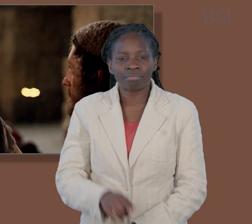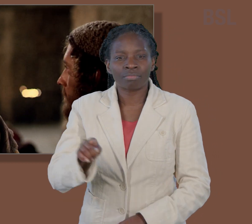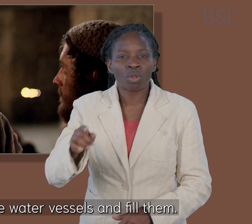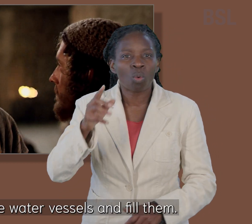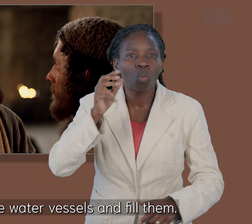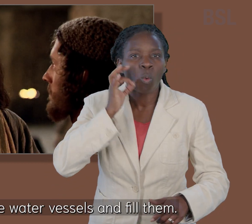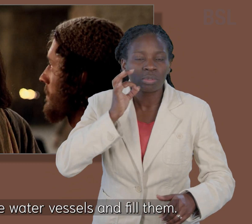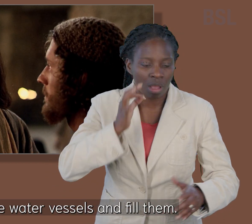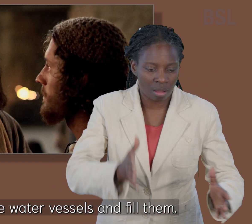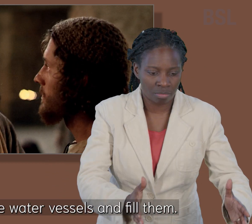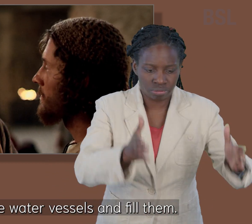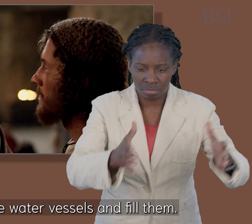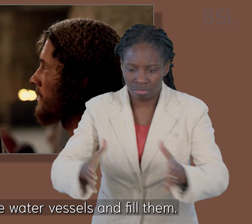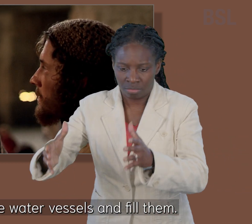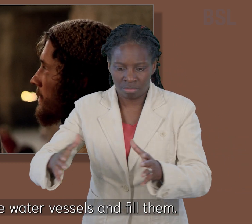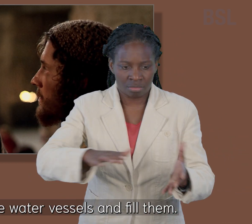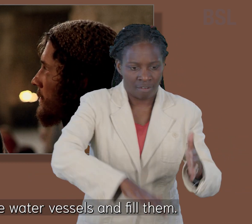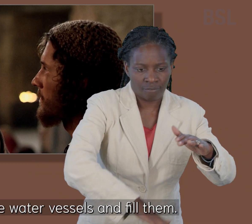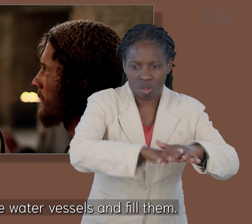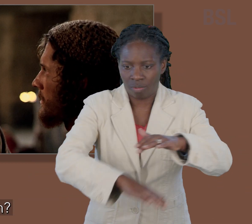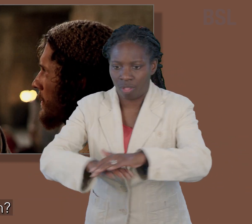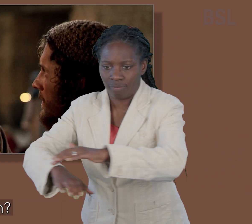Gather the water vessels and fill them Fill them